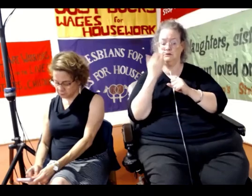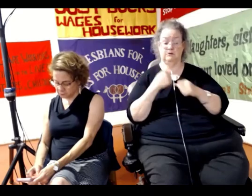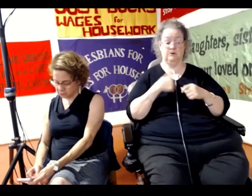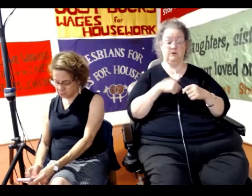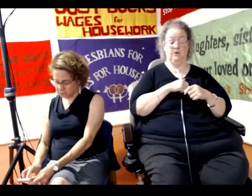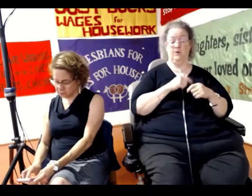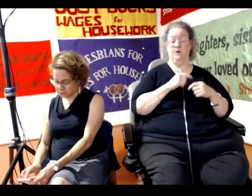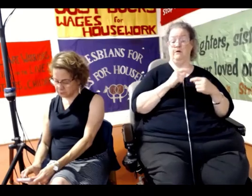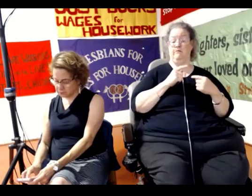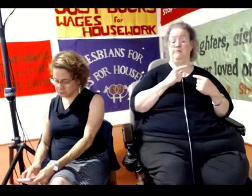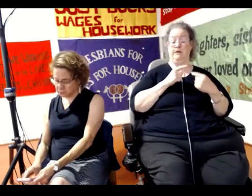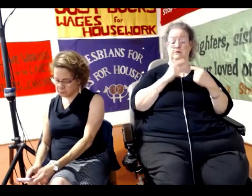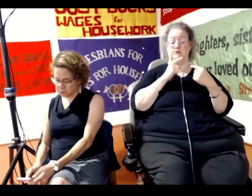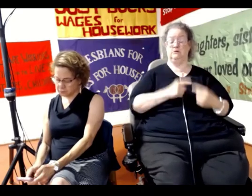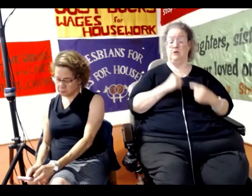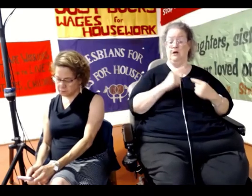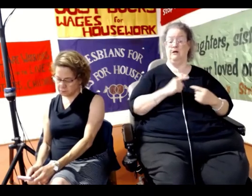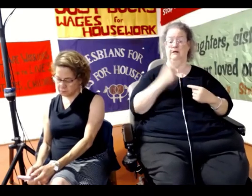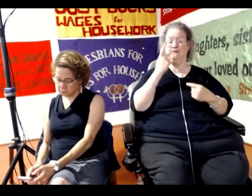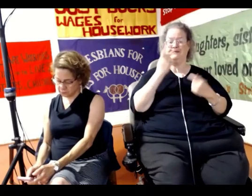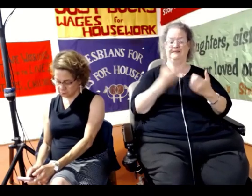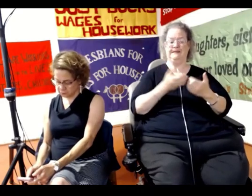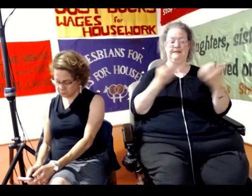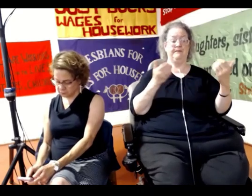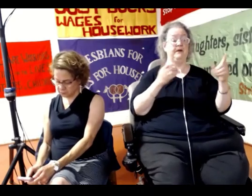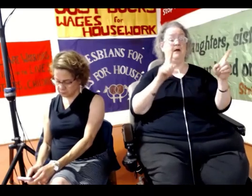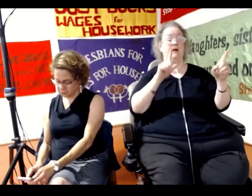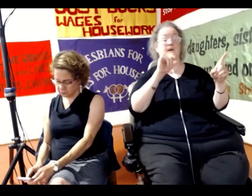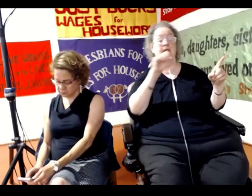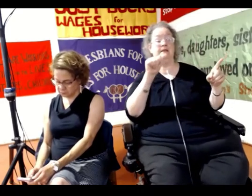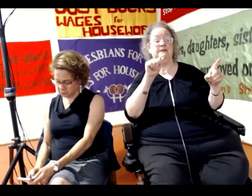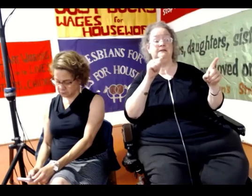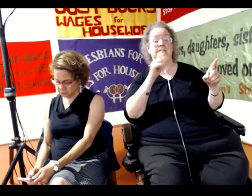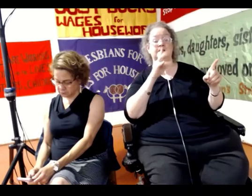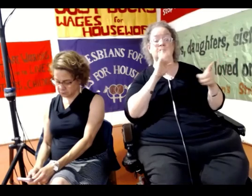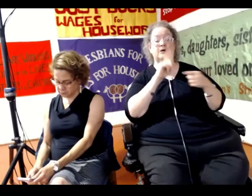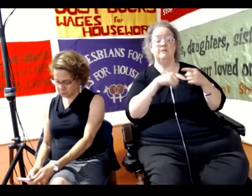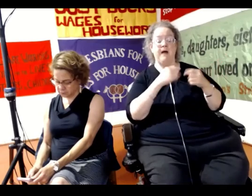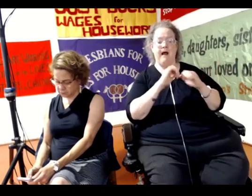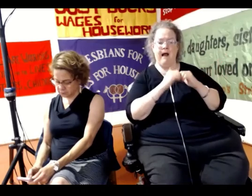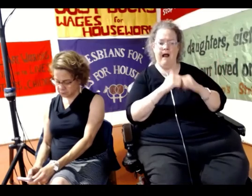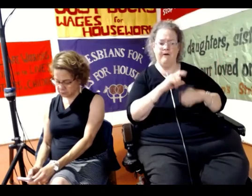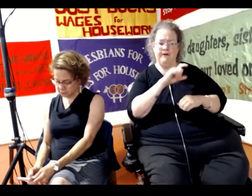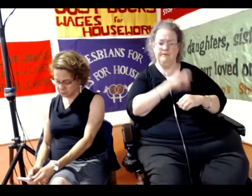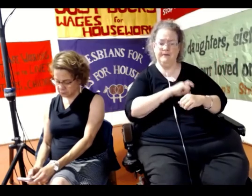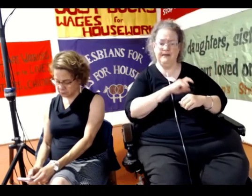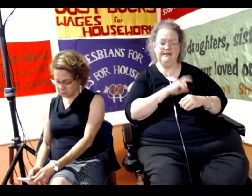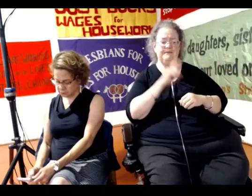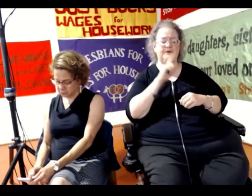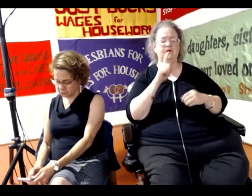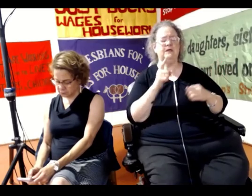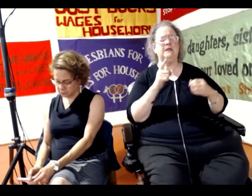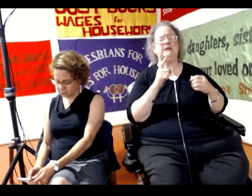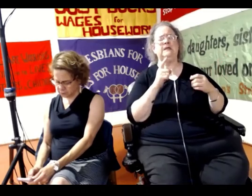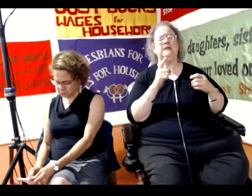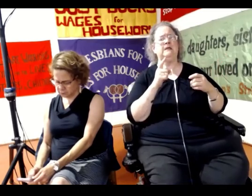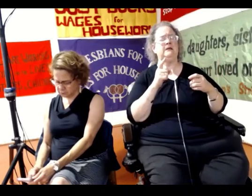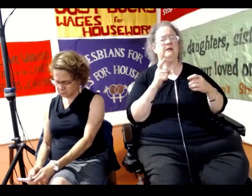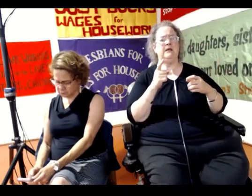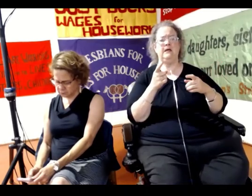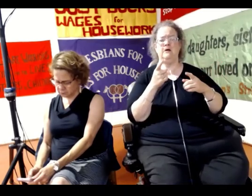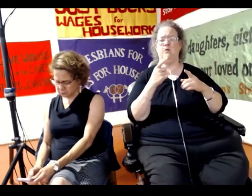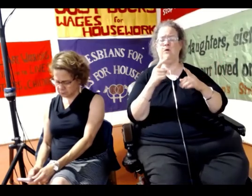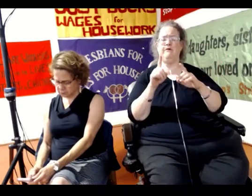being seen as separate. Lisa spoke about the way in which the police have been widely, widely discredited,